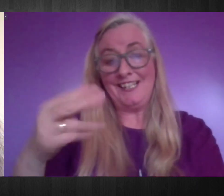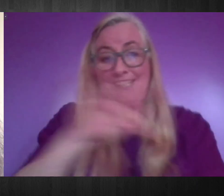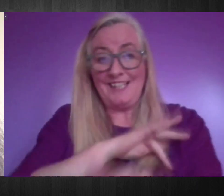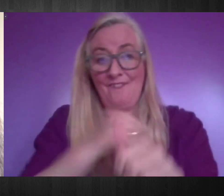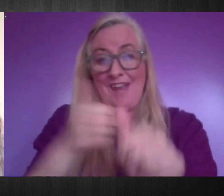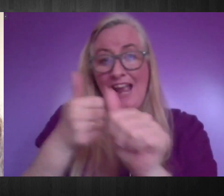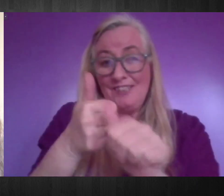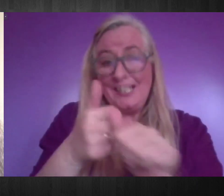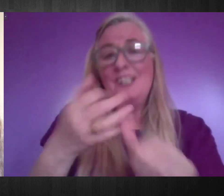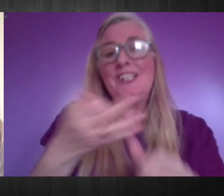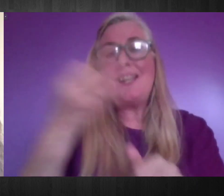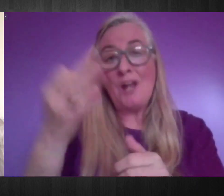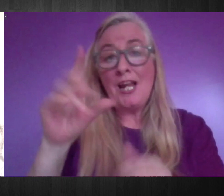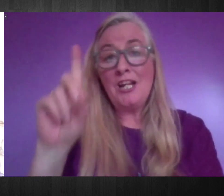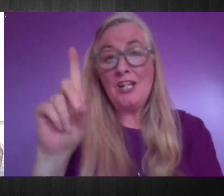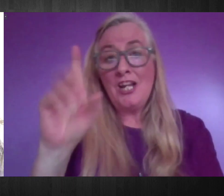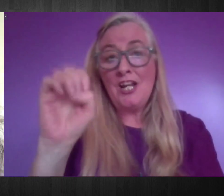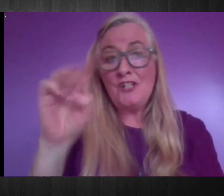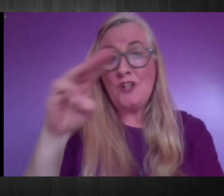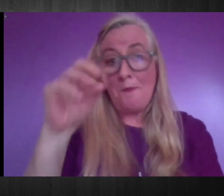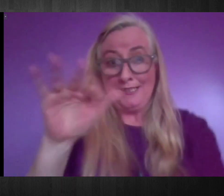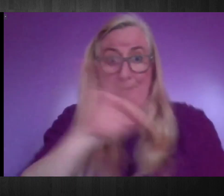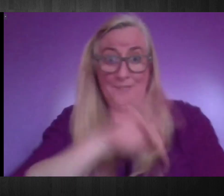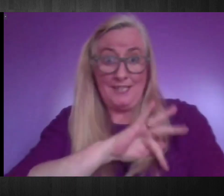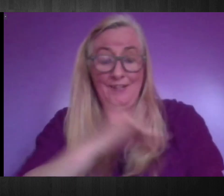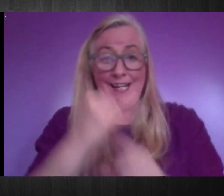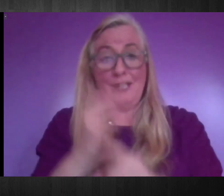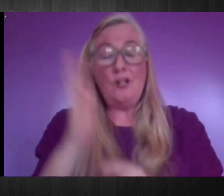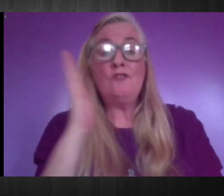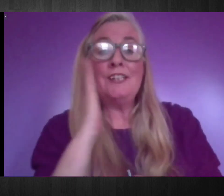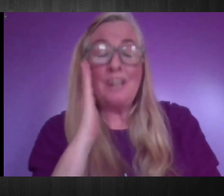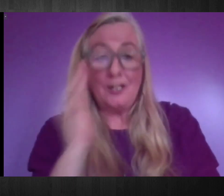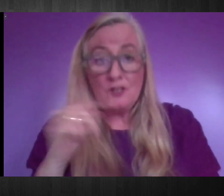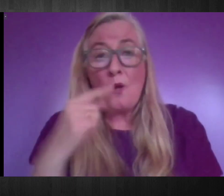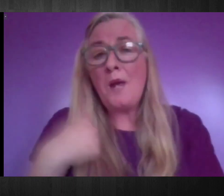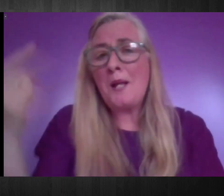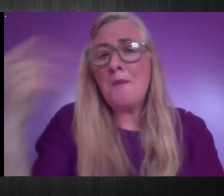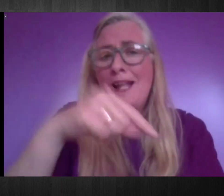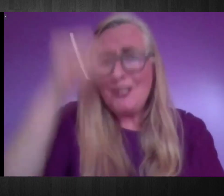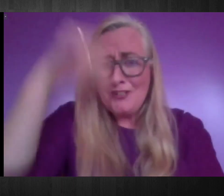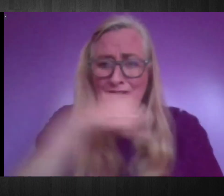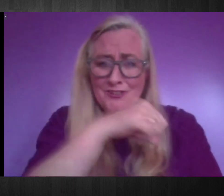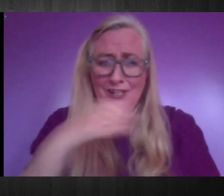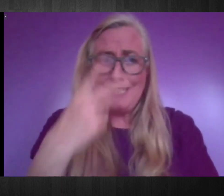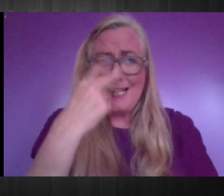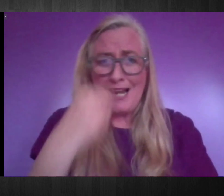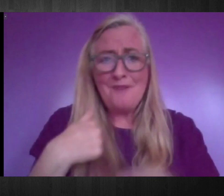of context, Dermot lives in a residential setting. We came back on the Sunday night after being out with my sister, and I was told that it was